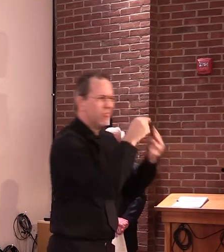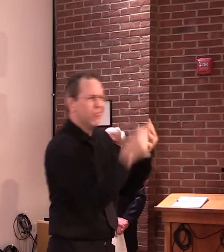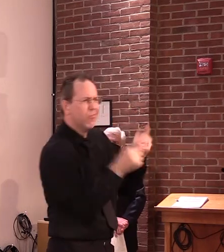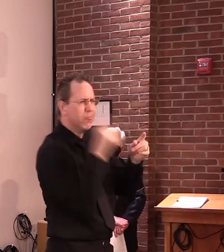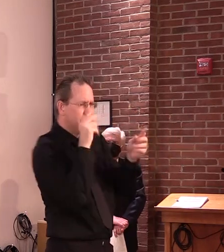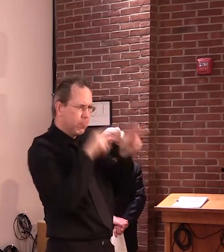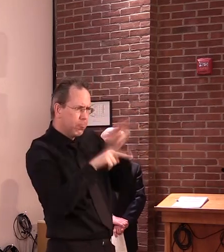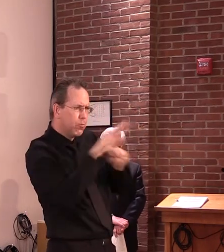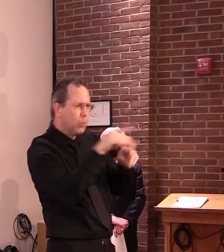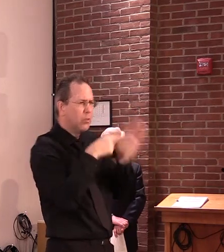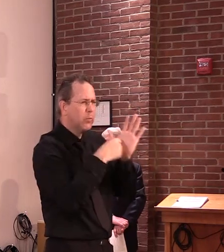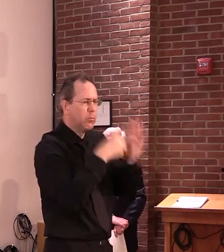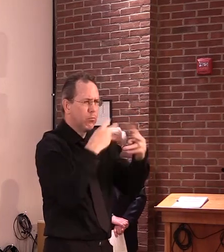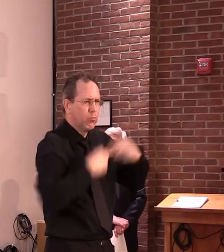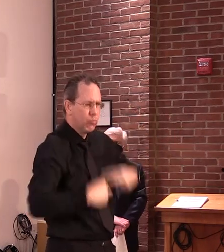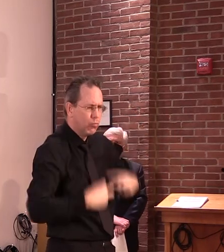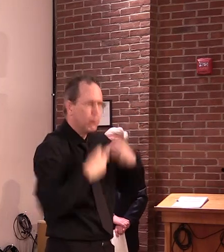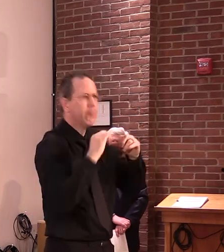of taste or smell.